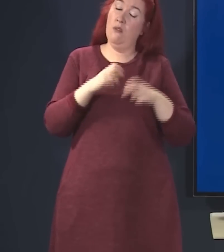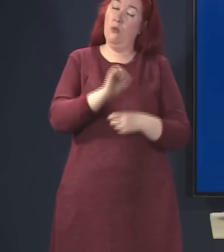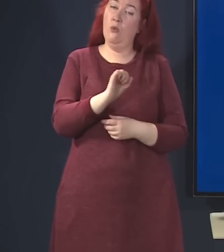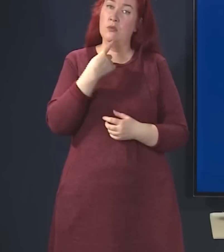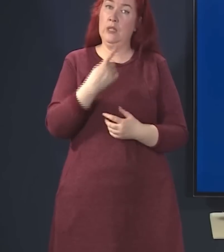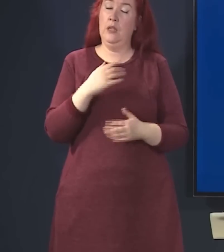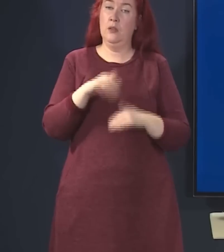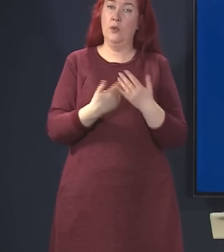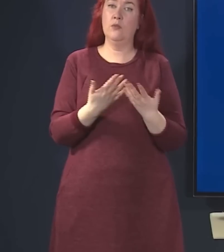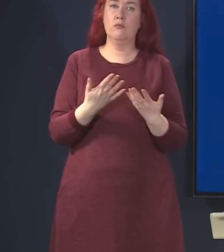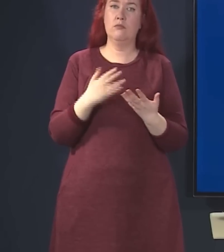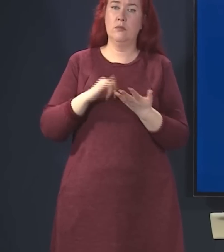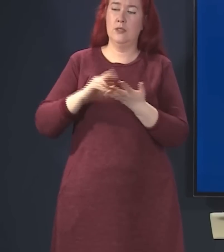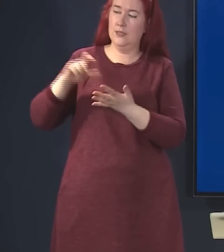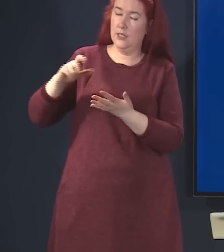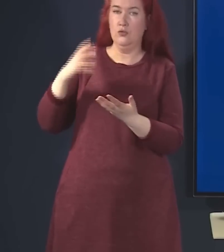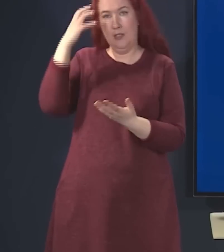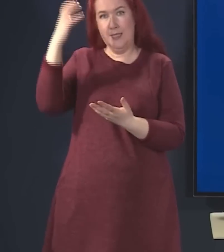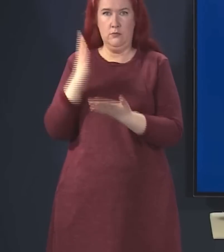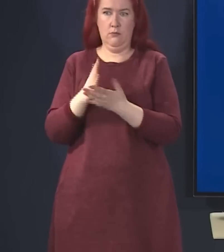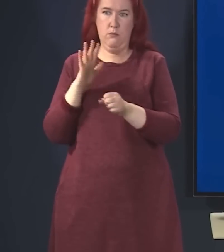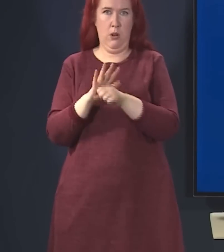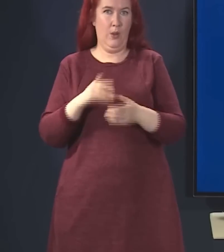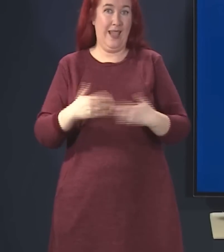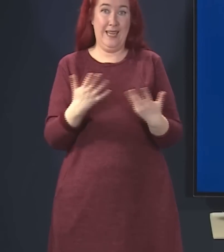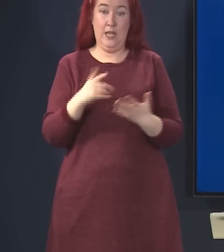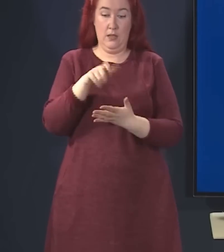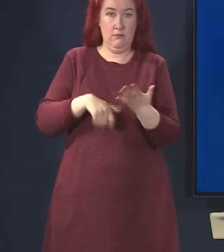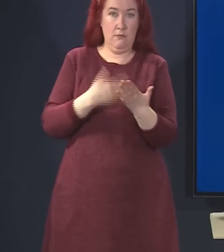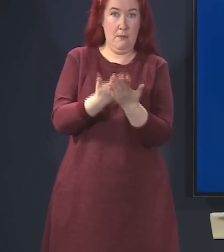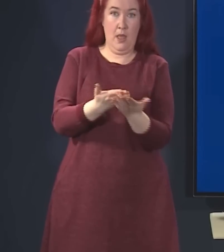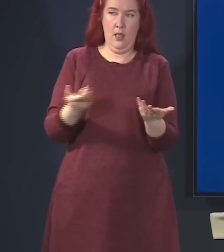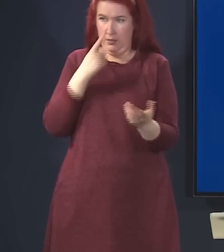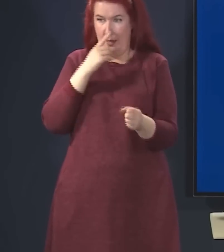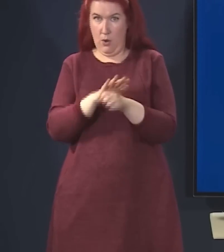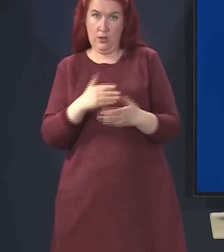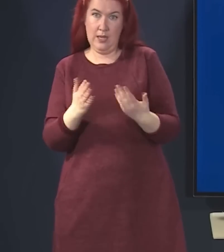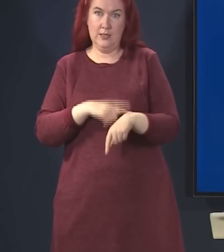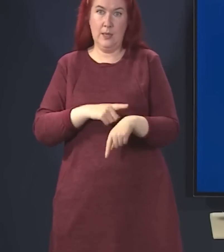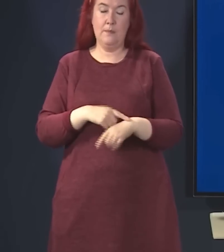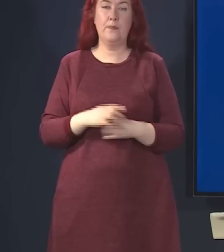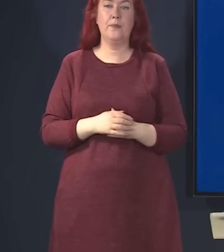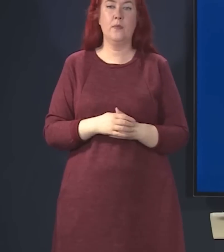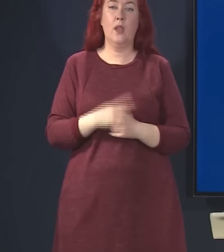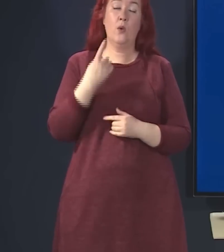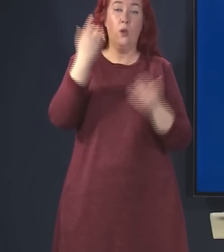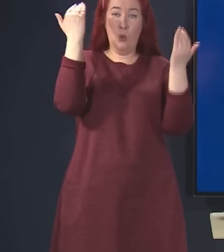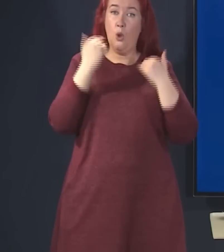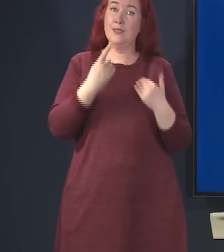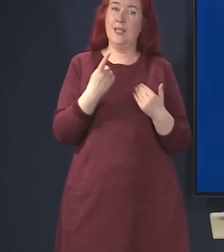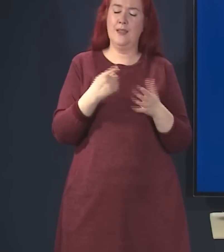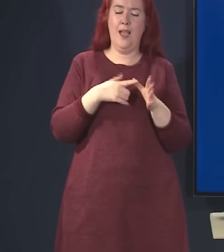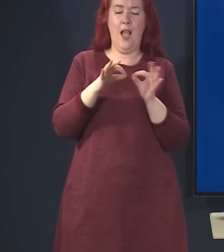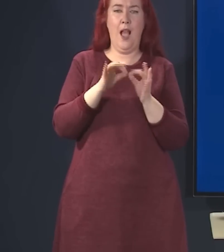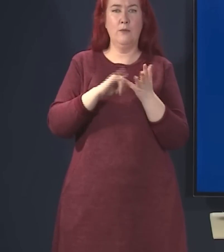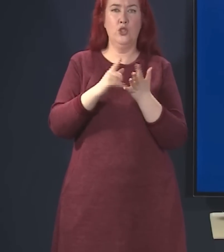to the Secretary of State just basically blocking any bill that he fancied, I think Lord Sumption called it absurd, and Lord